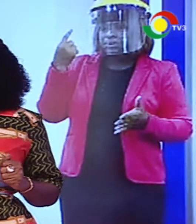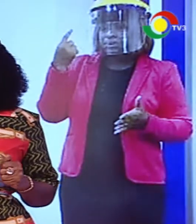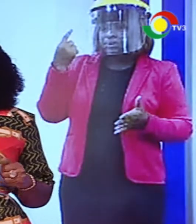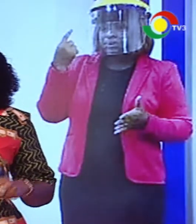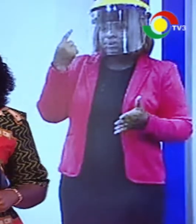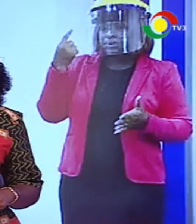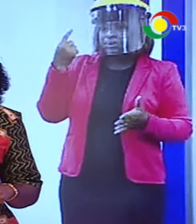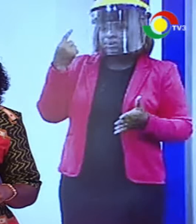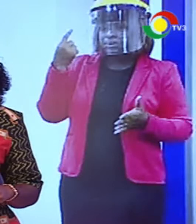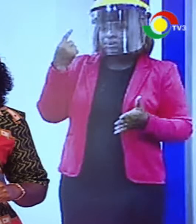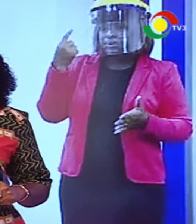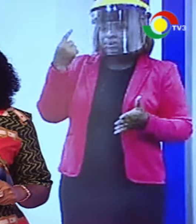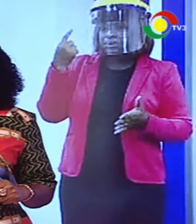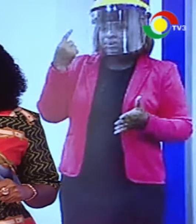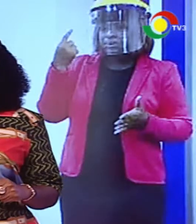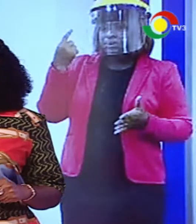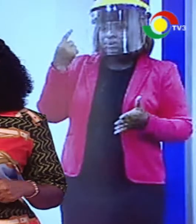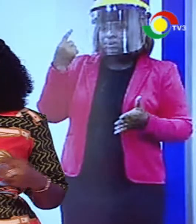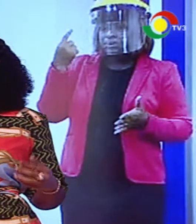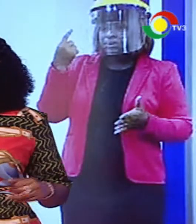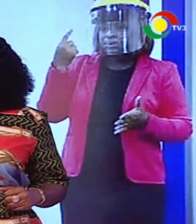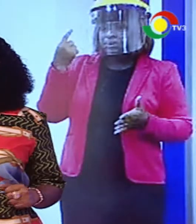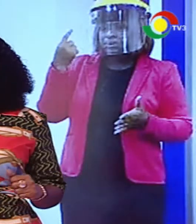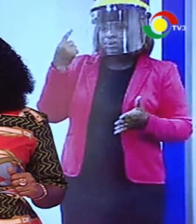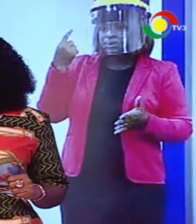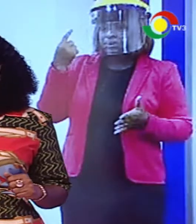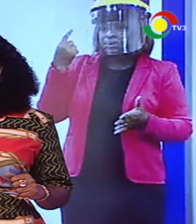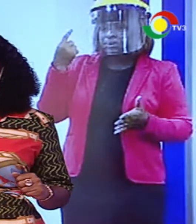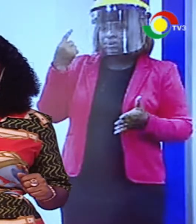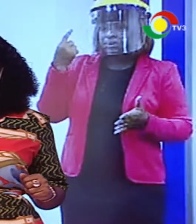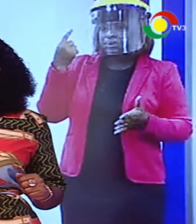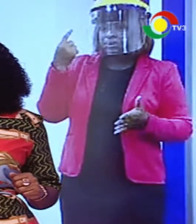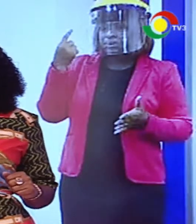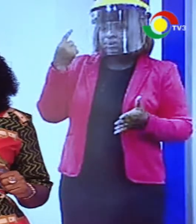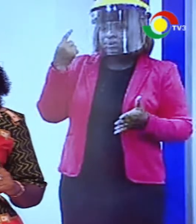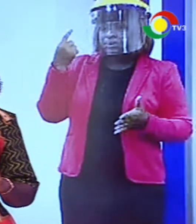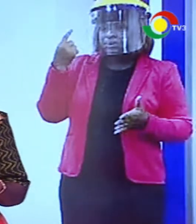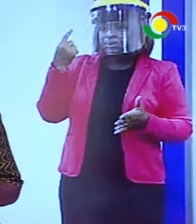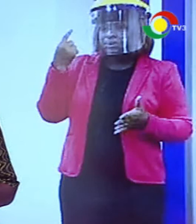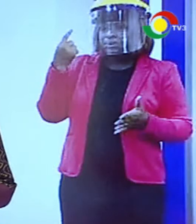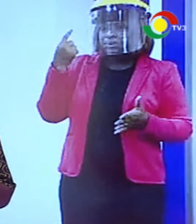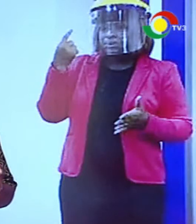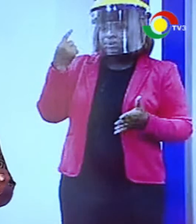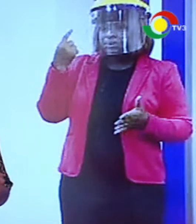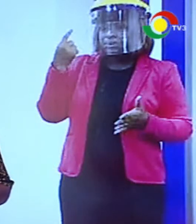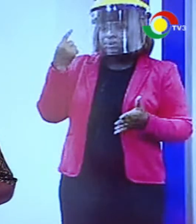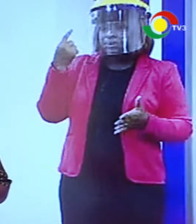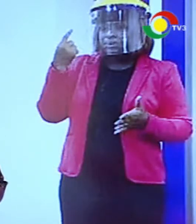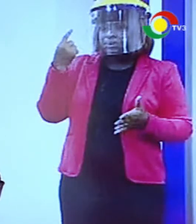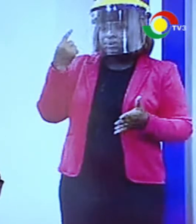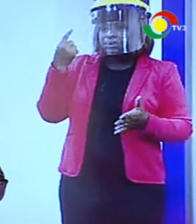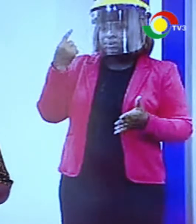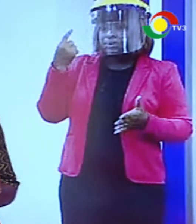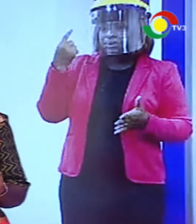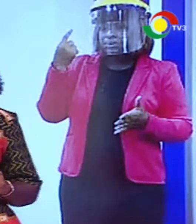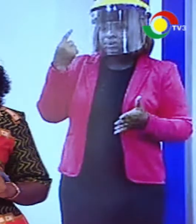purpose briefed on our case count and how our cases are being managed right here in Ghana and so out of the total number of